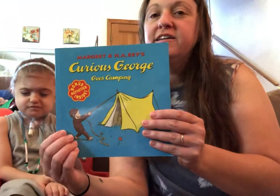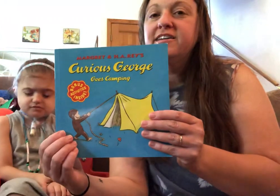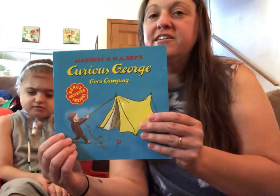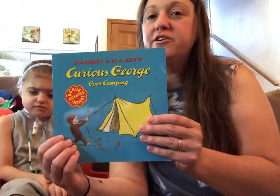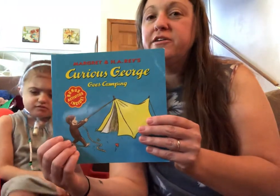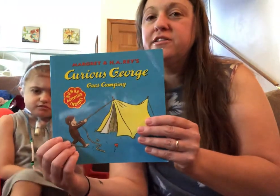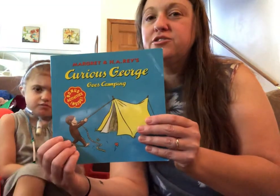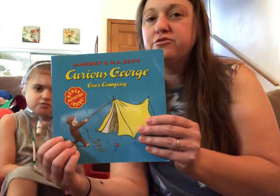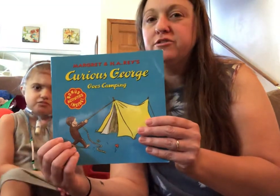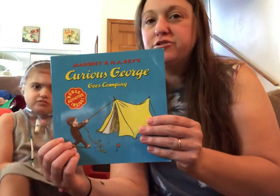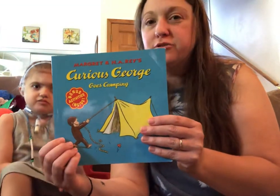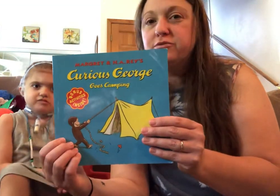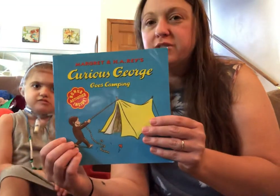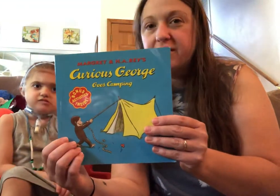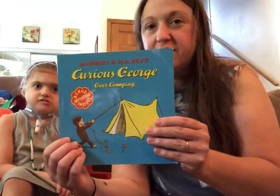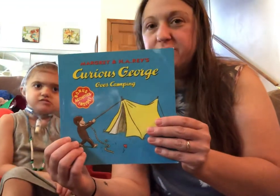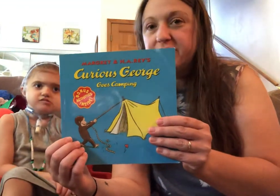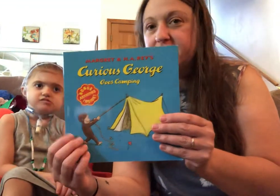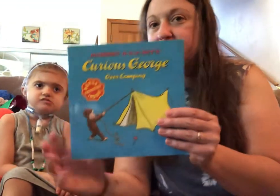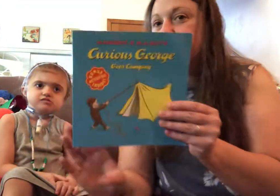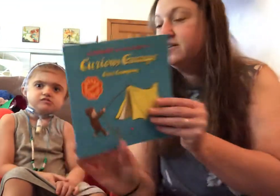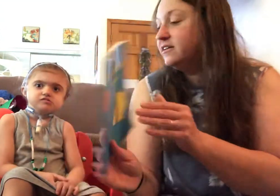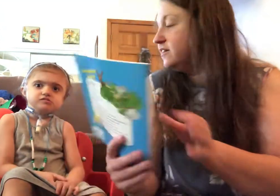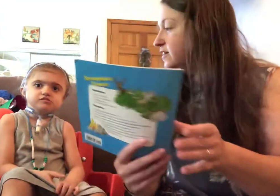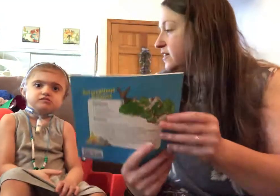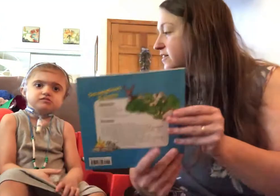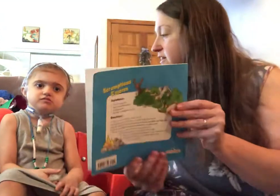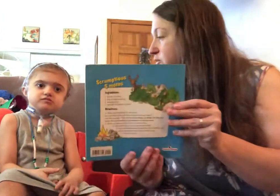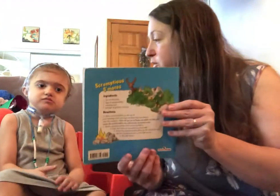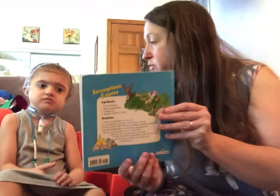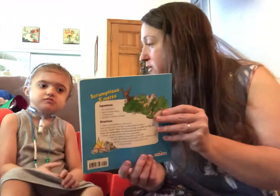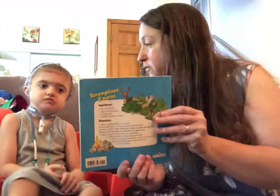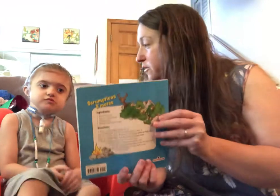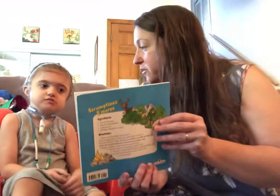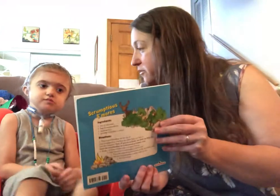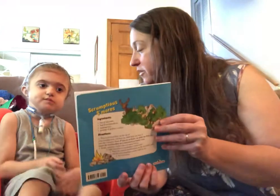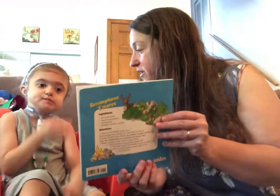Curious George Goes Camping. Bella, what book are we going to read?